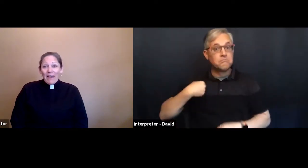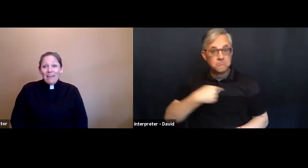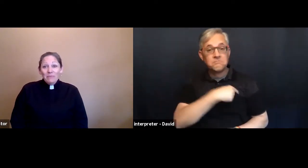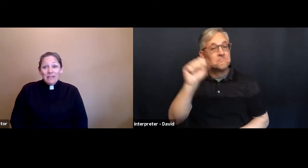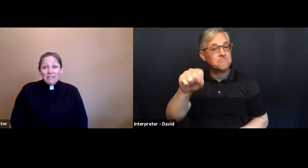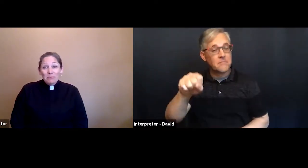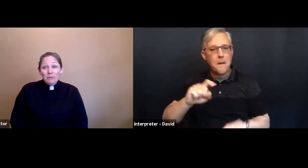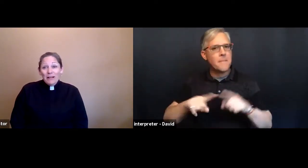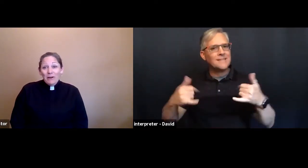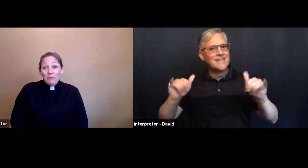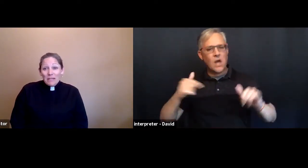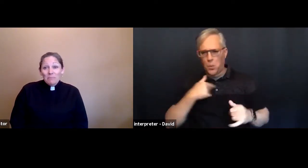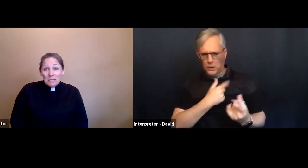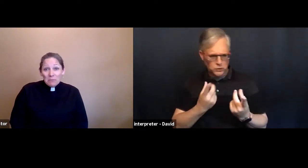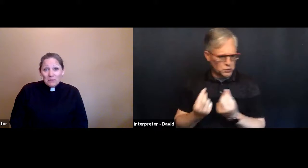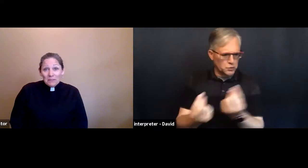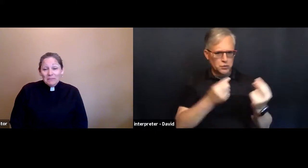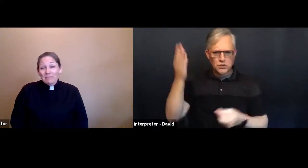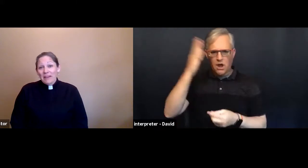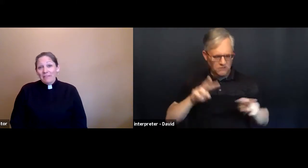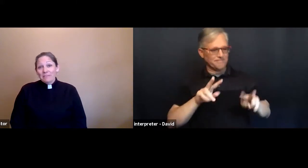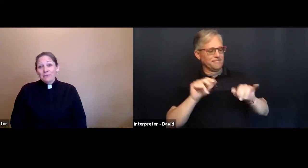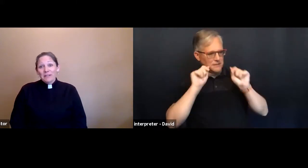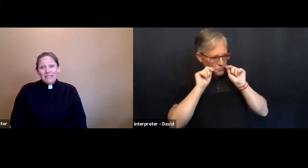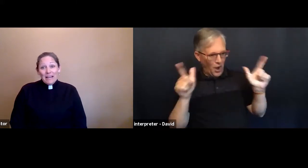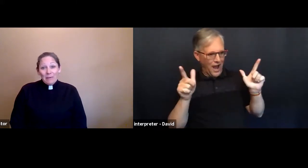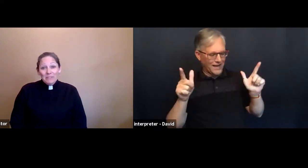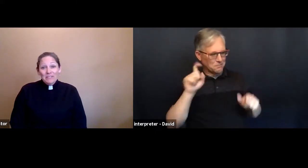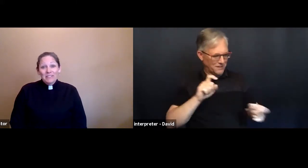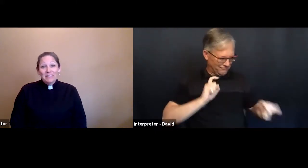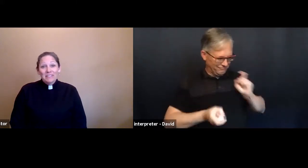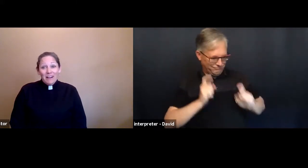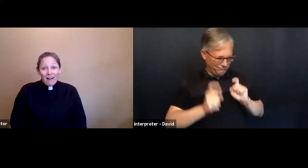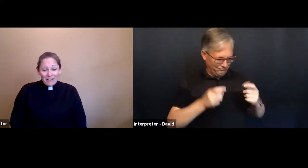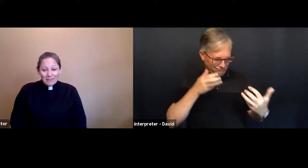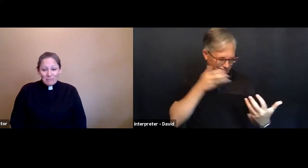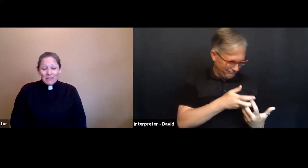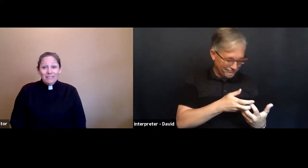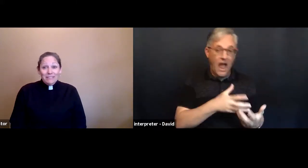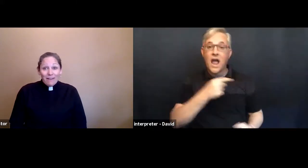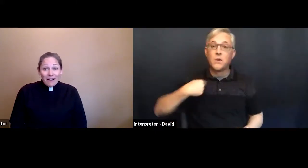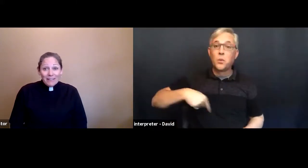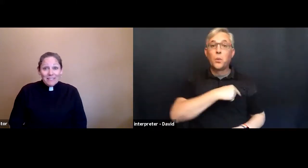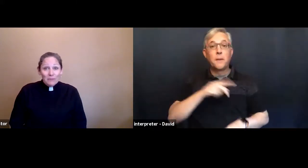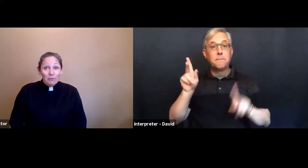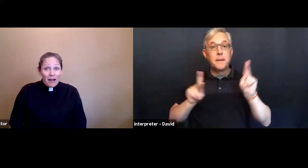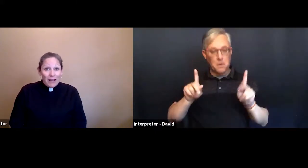And we explore how we people have to adapt to God because God is a surprise